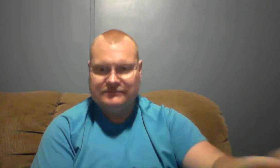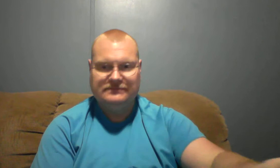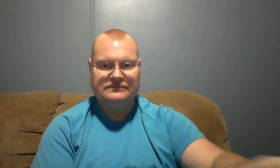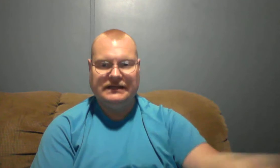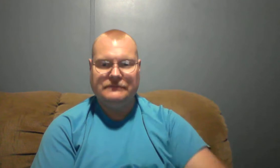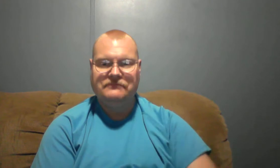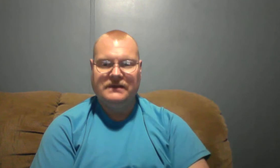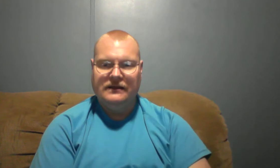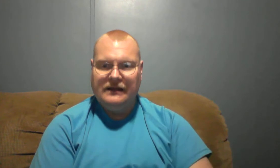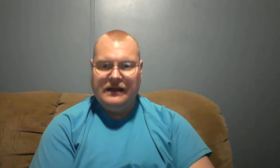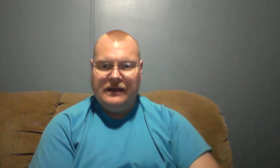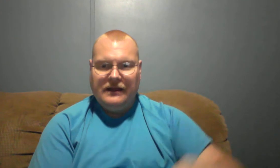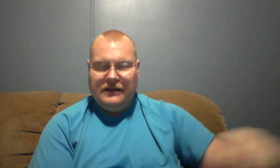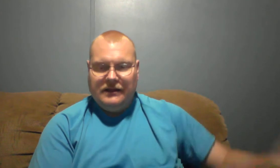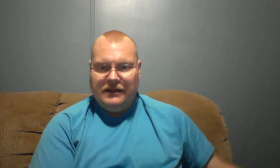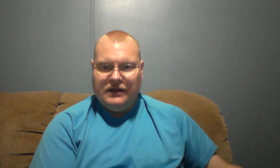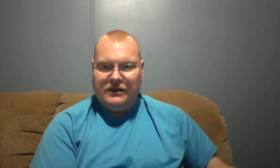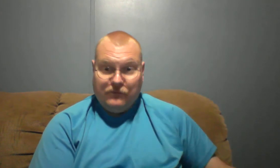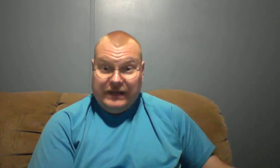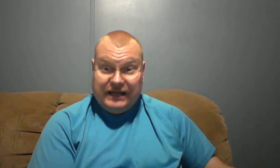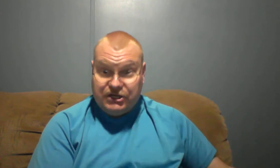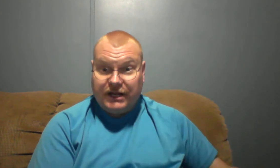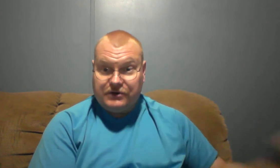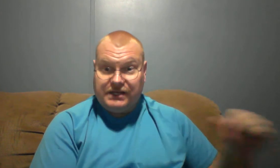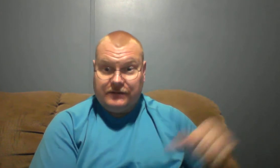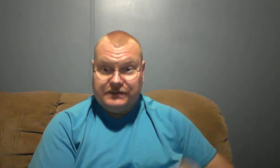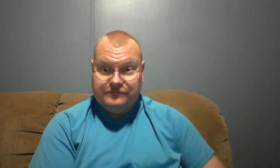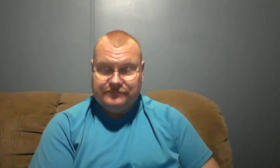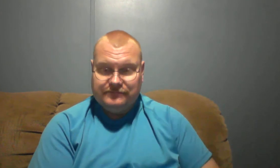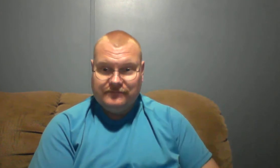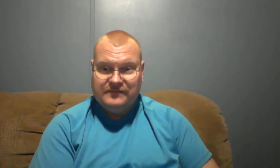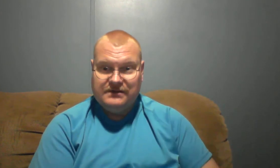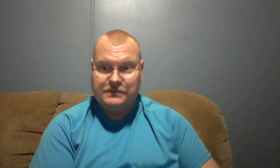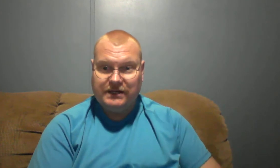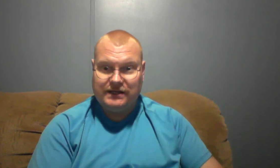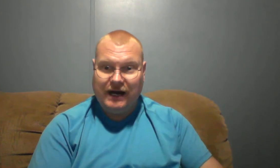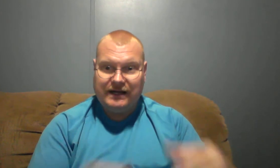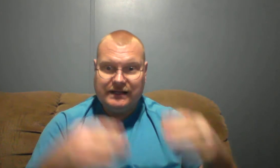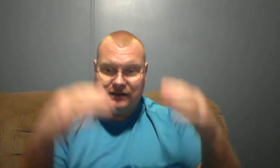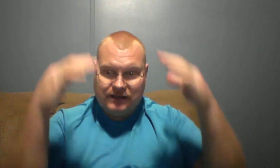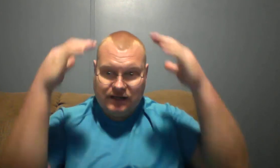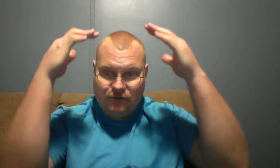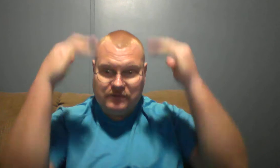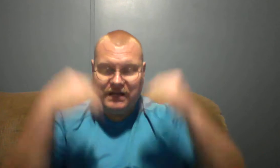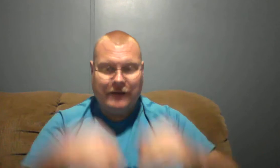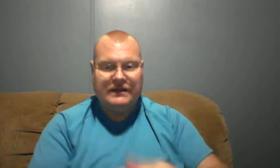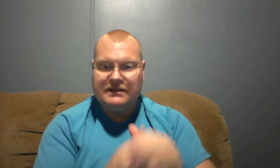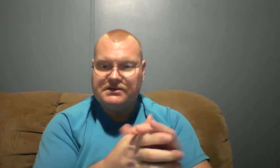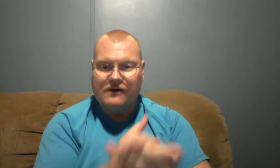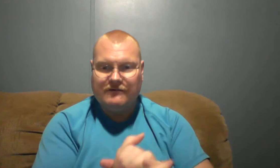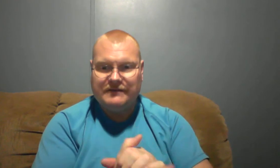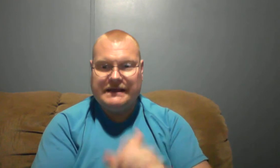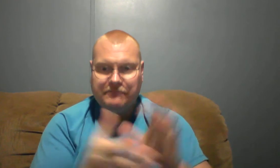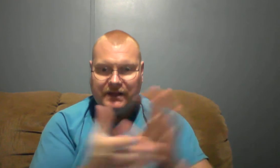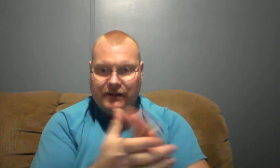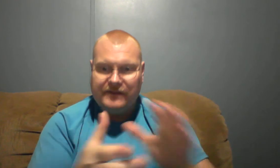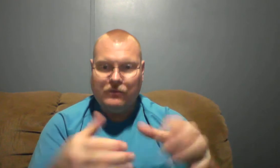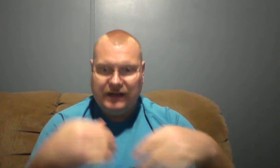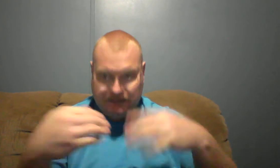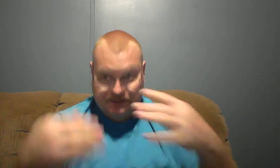then we need to check ourselves. The Spirit of God doesn't go from the top of the head to the sole of our feet, then we need to start